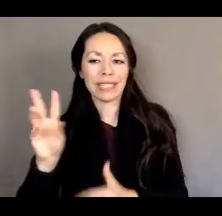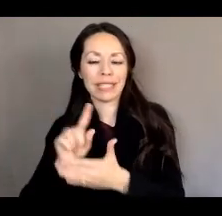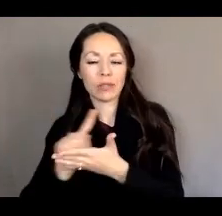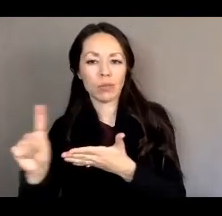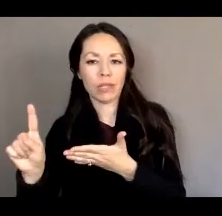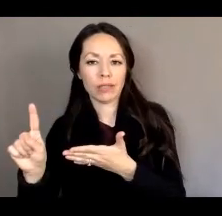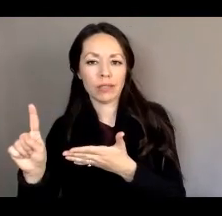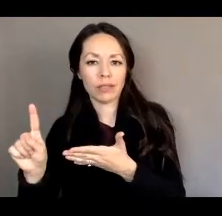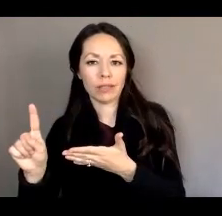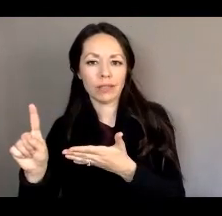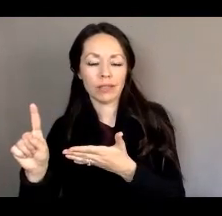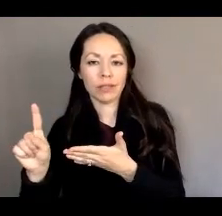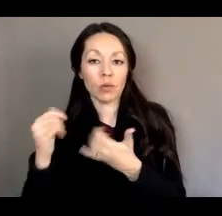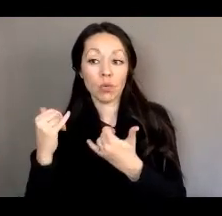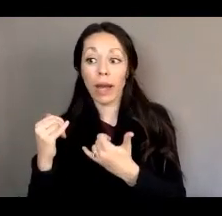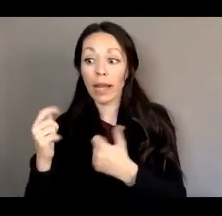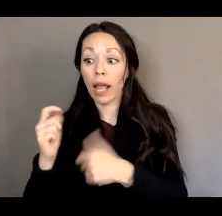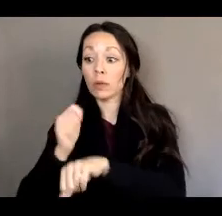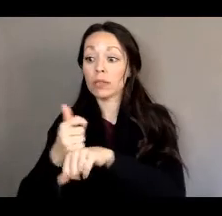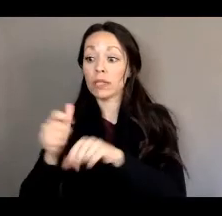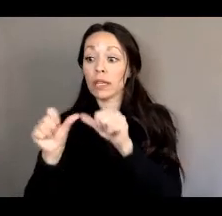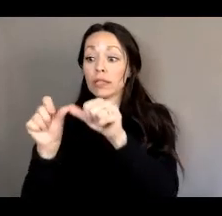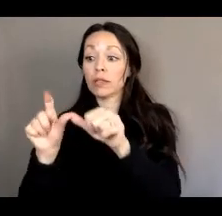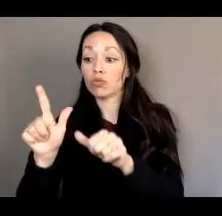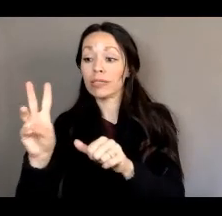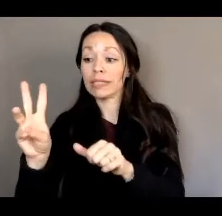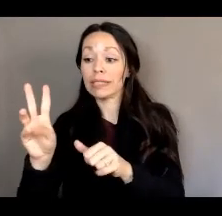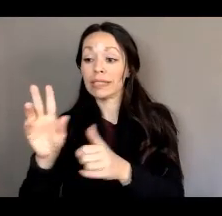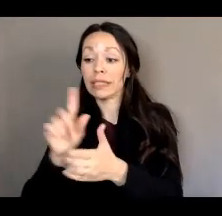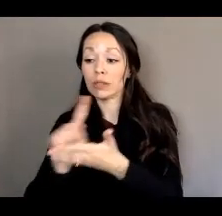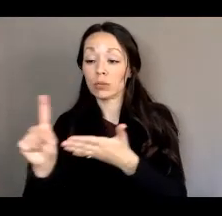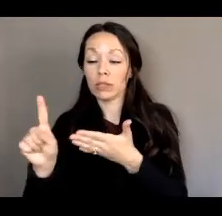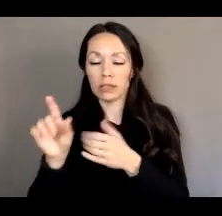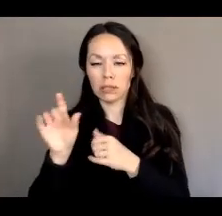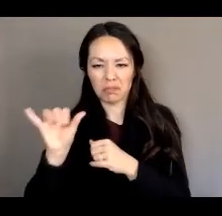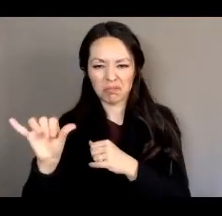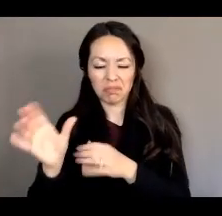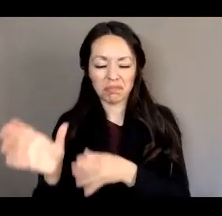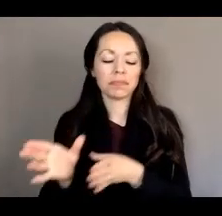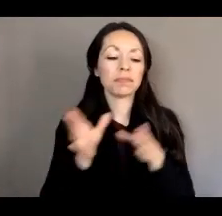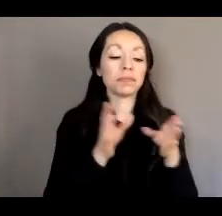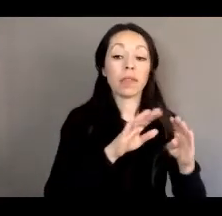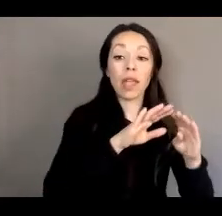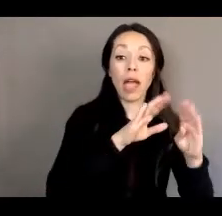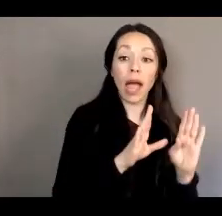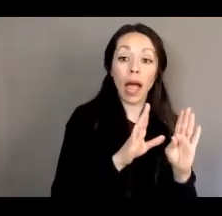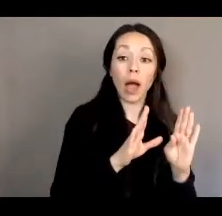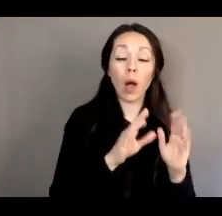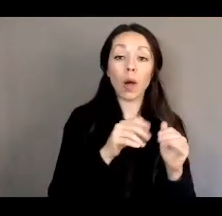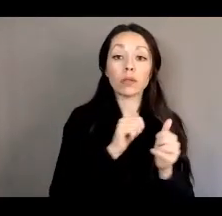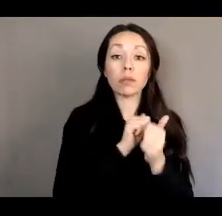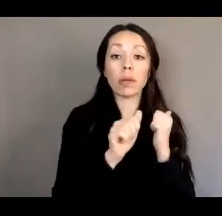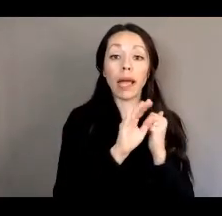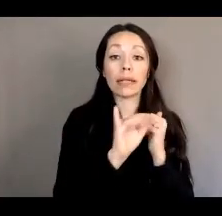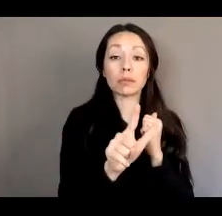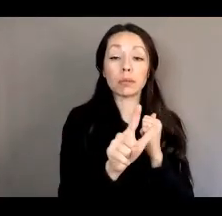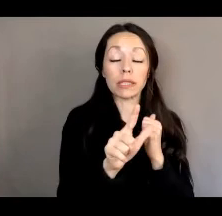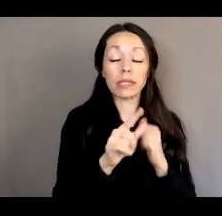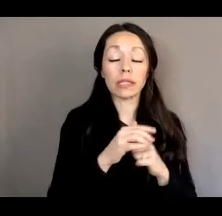that it currently is set at. In the House, they passed a bill, um,